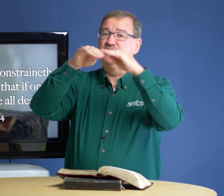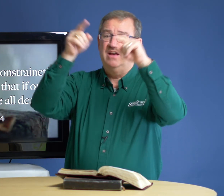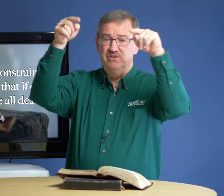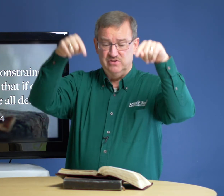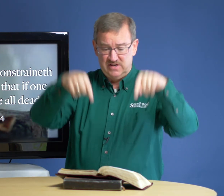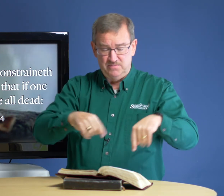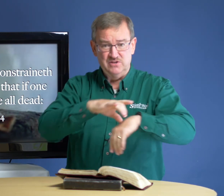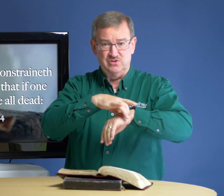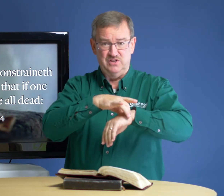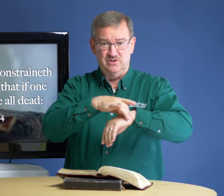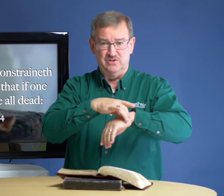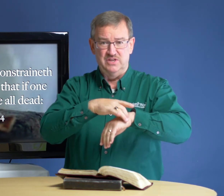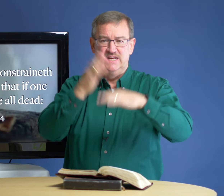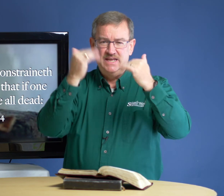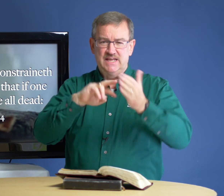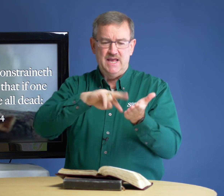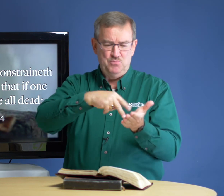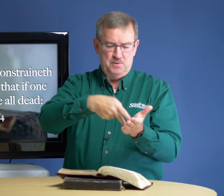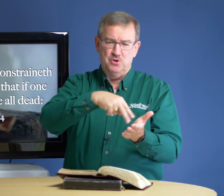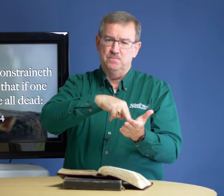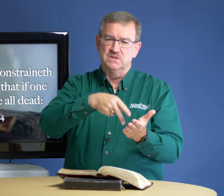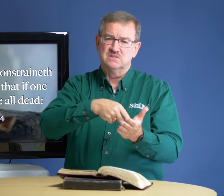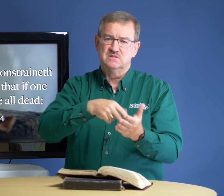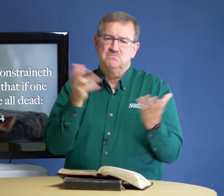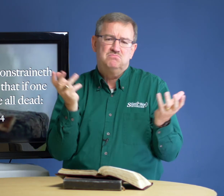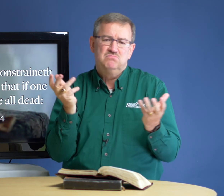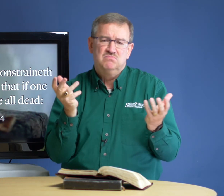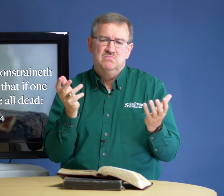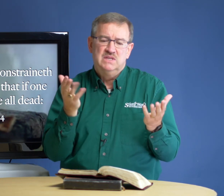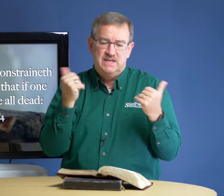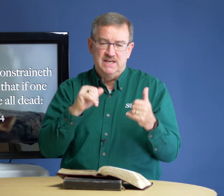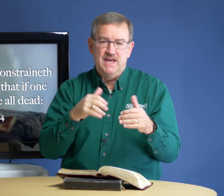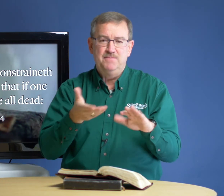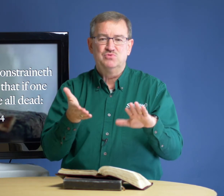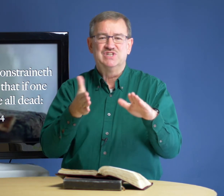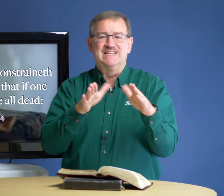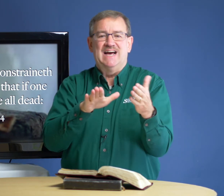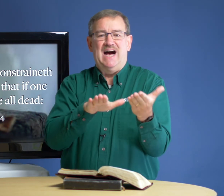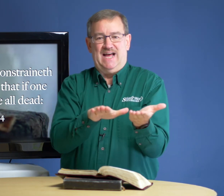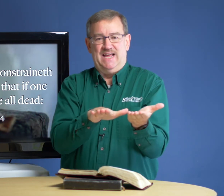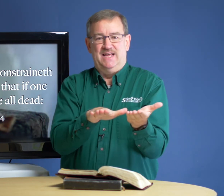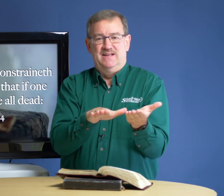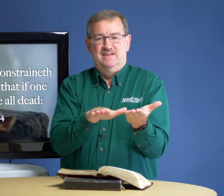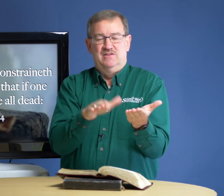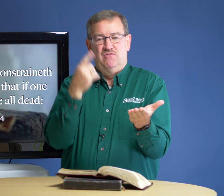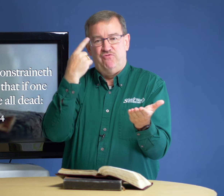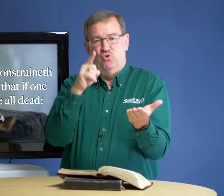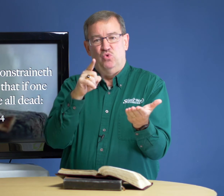heaven to come here to the earth, he came with a purpose. He came to die for